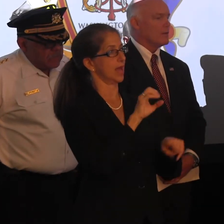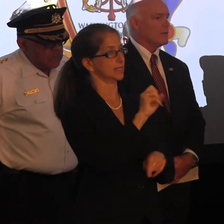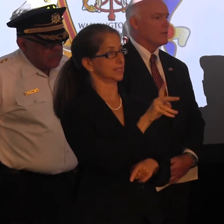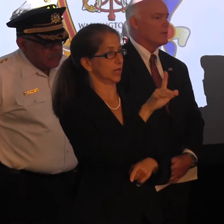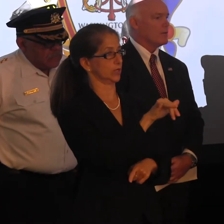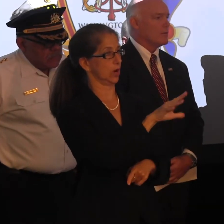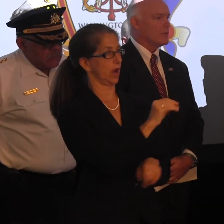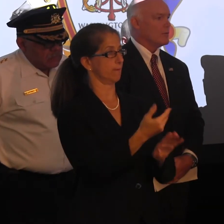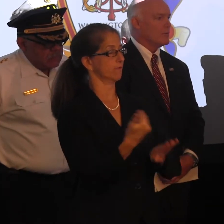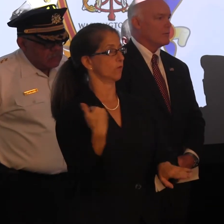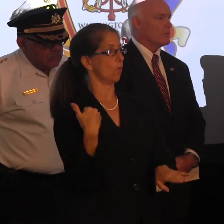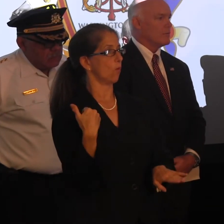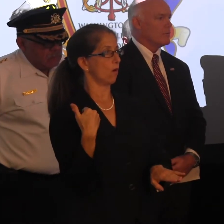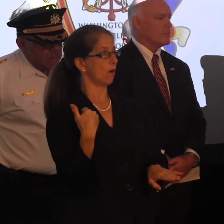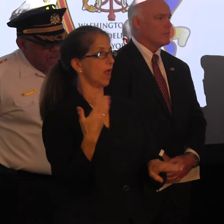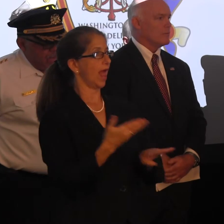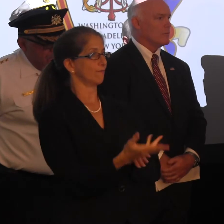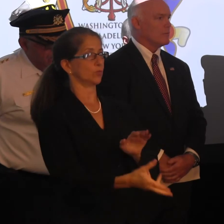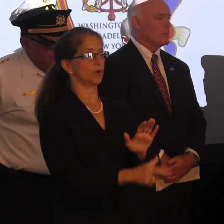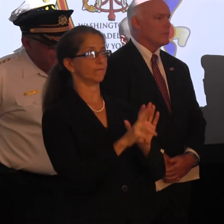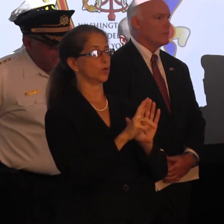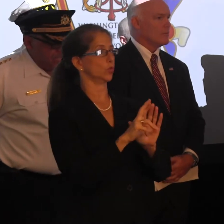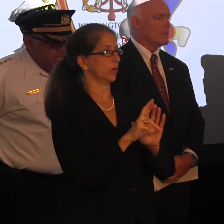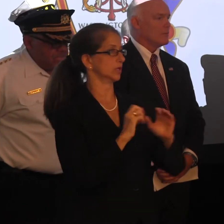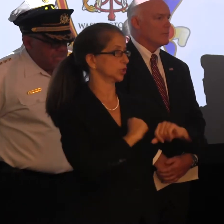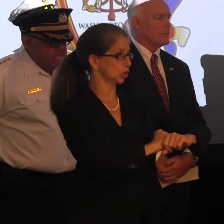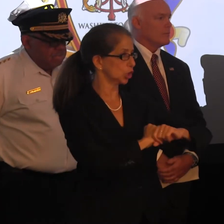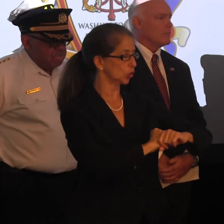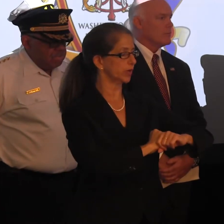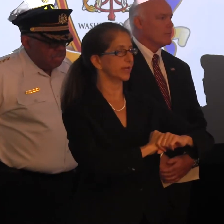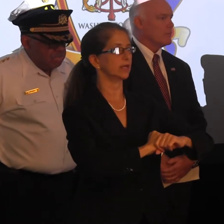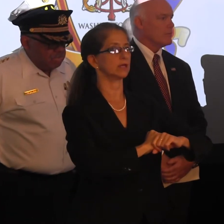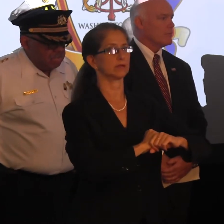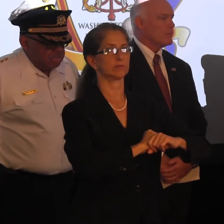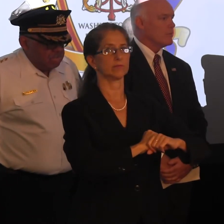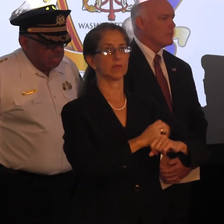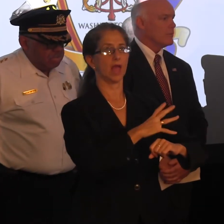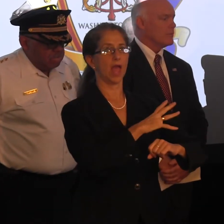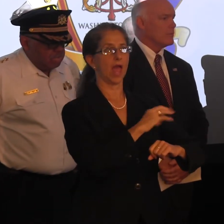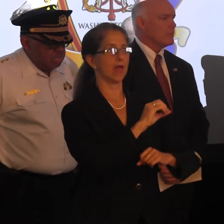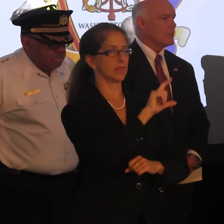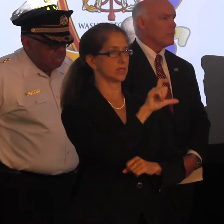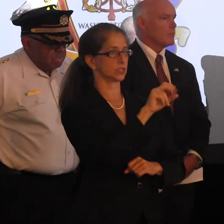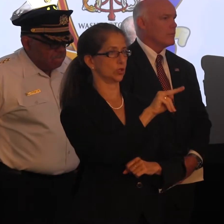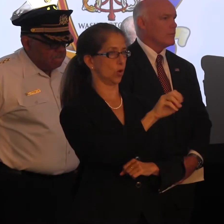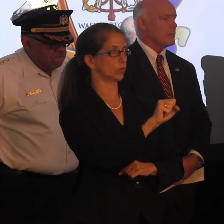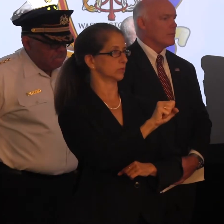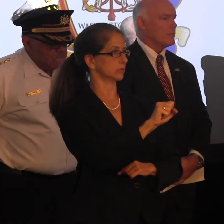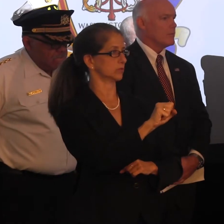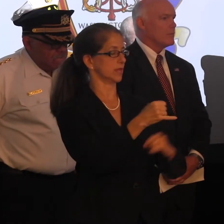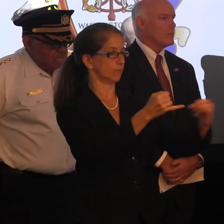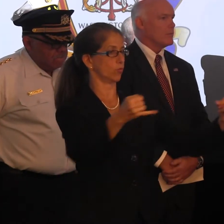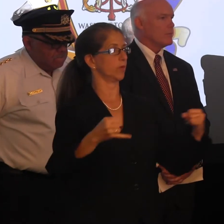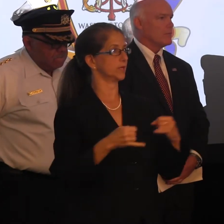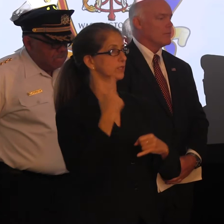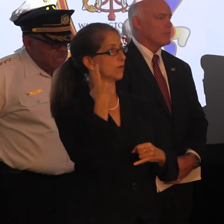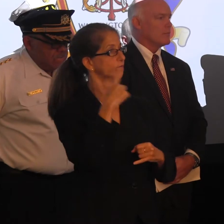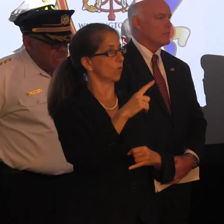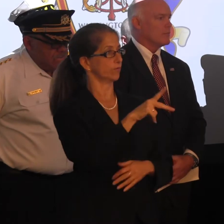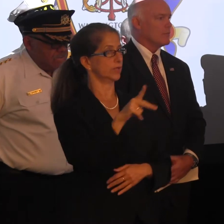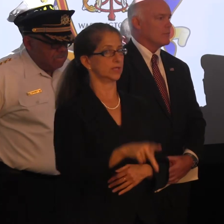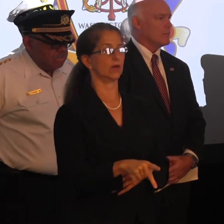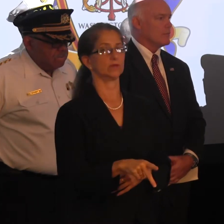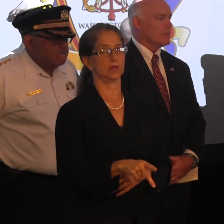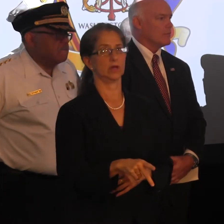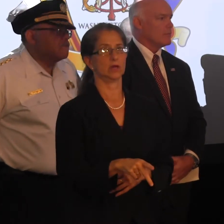And after reviewing the security and the zones with perimeters for the city of Philadelphia,